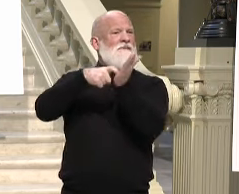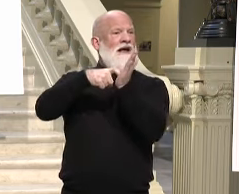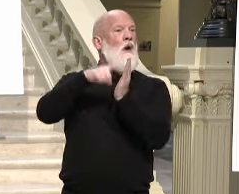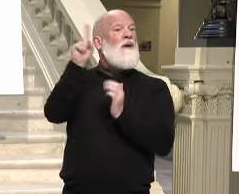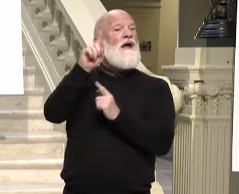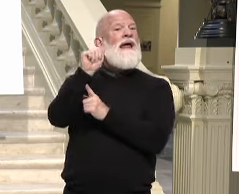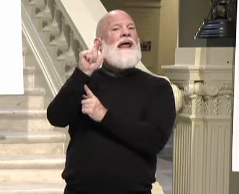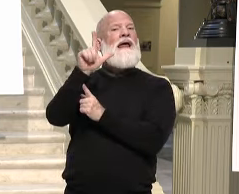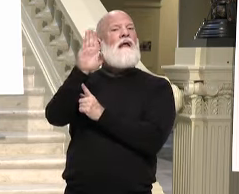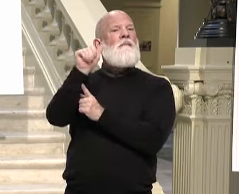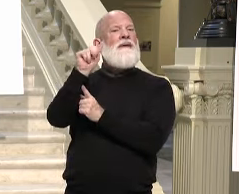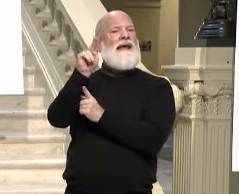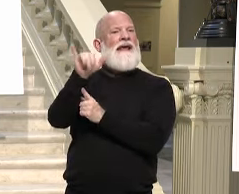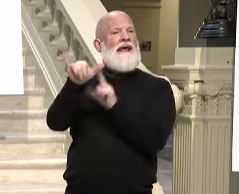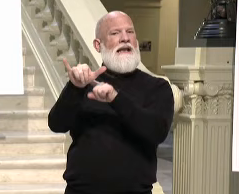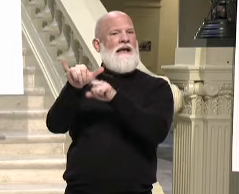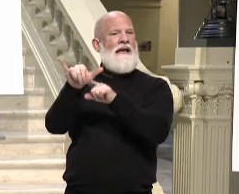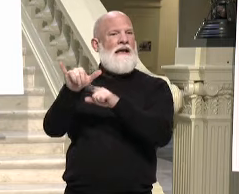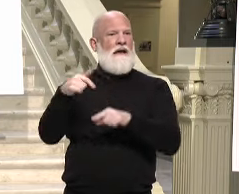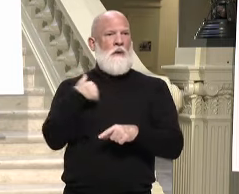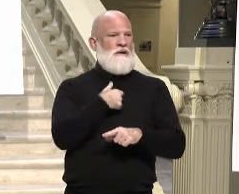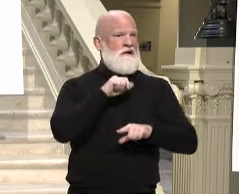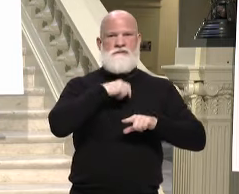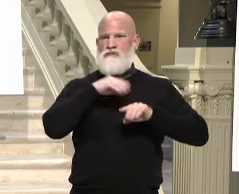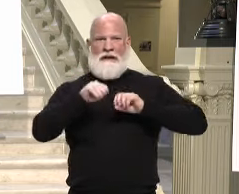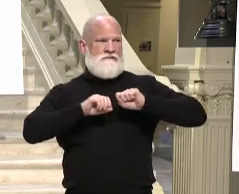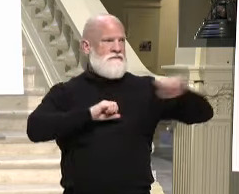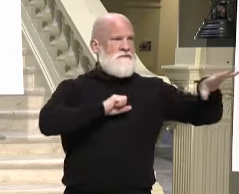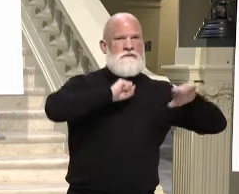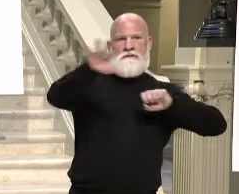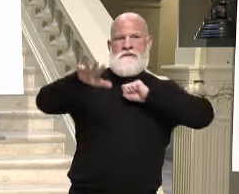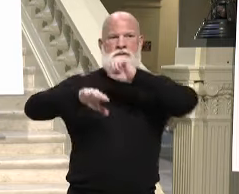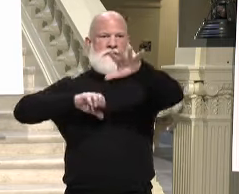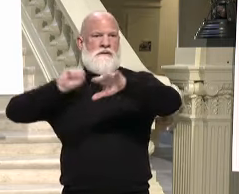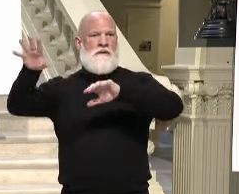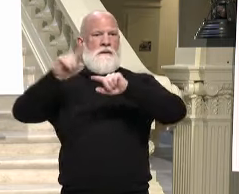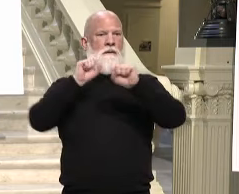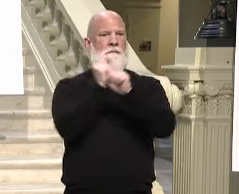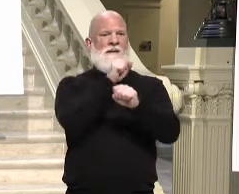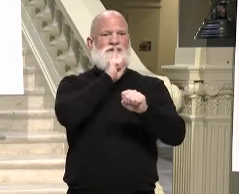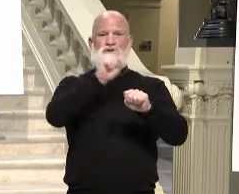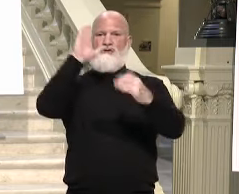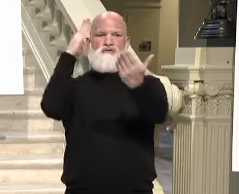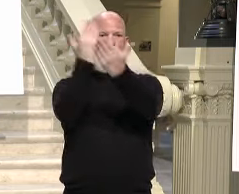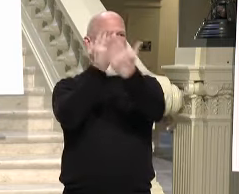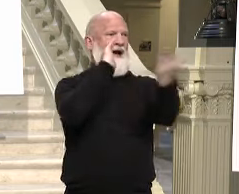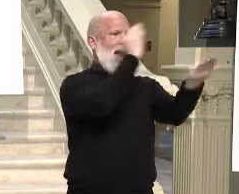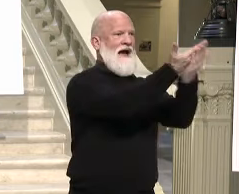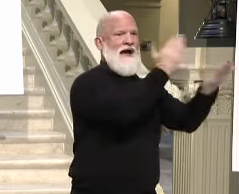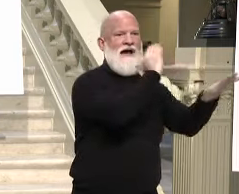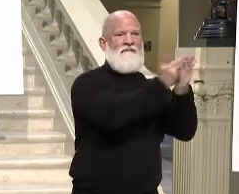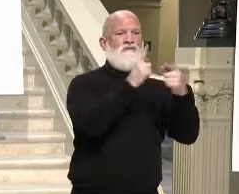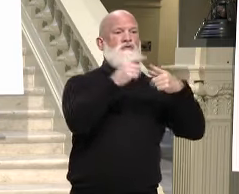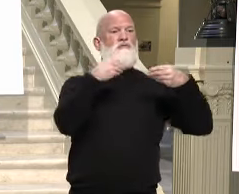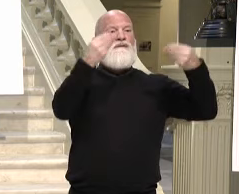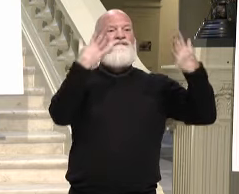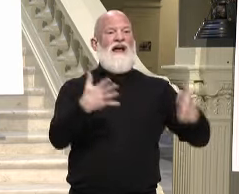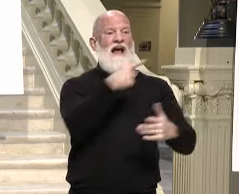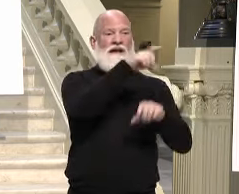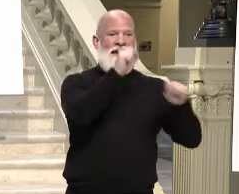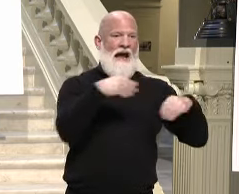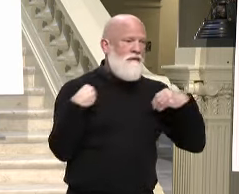shifting those doses around to make sure that they're getting other providers so that we get those shots in arms. So I think director Stalin's has done a